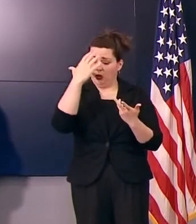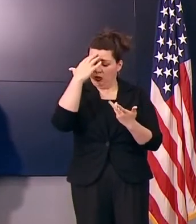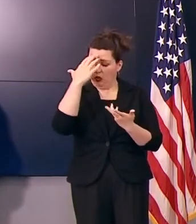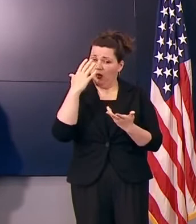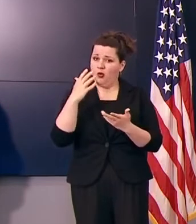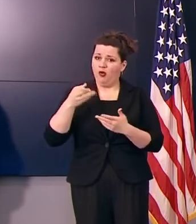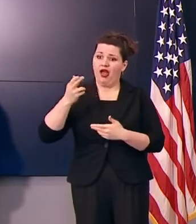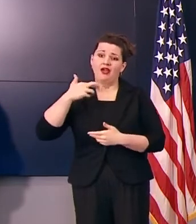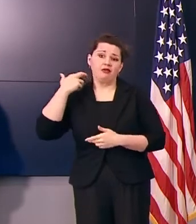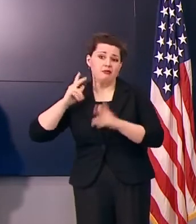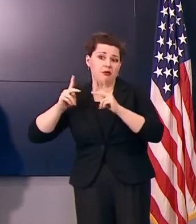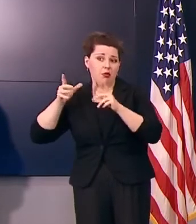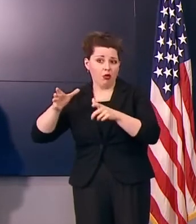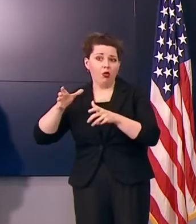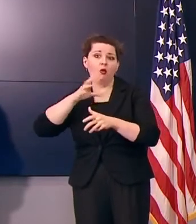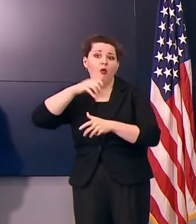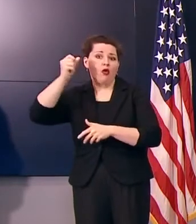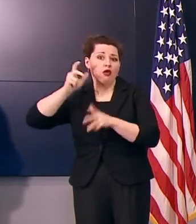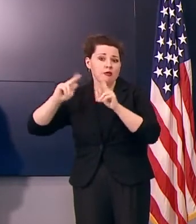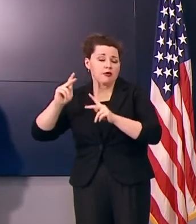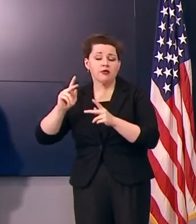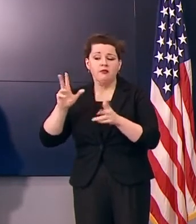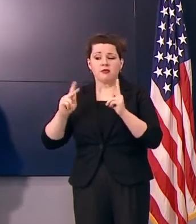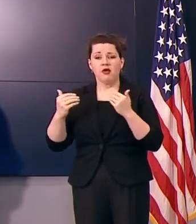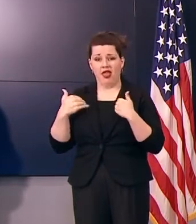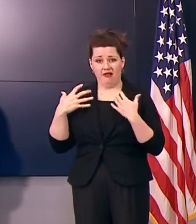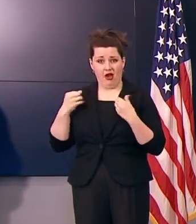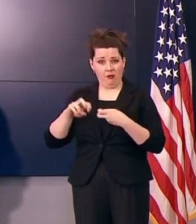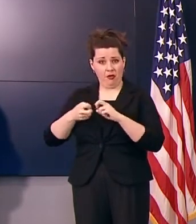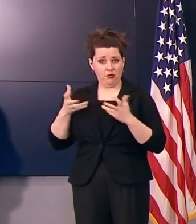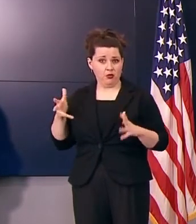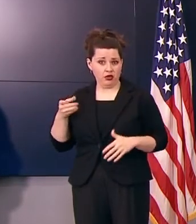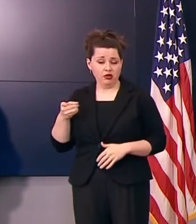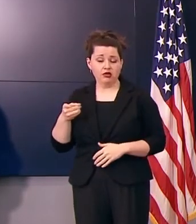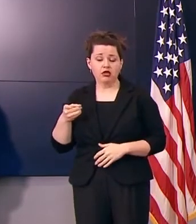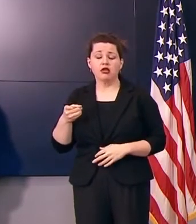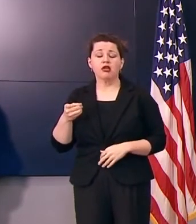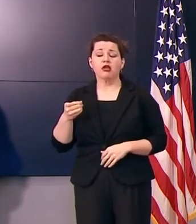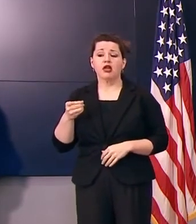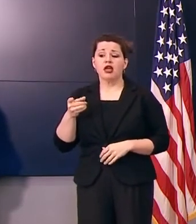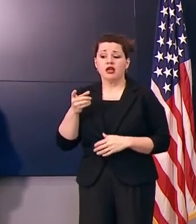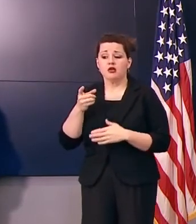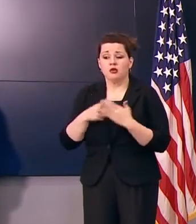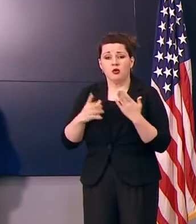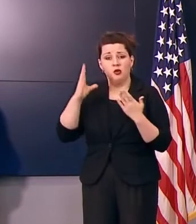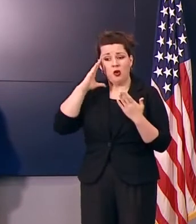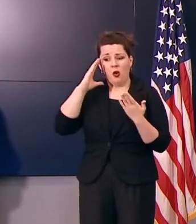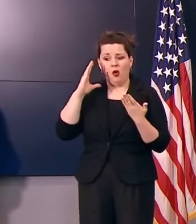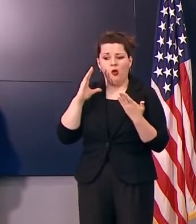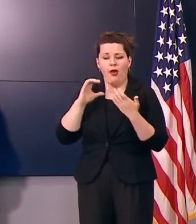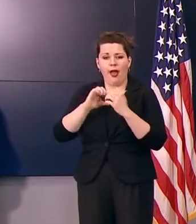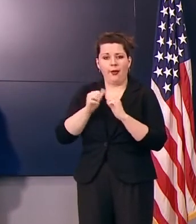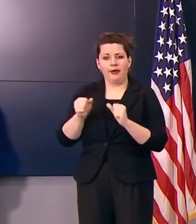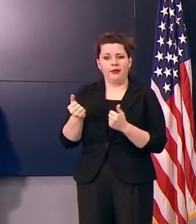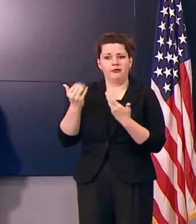who are at highest risk, so older people and people with underlying conditions. And we take what we know about how to provide and optimize care